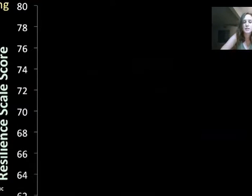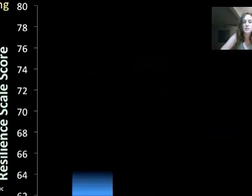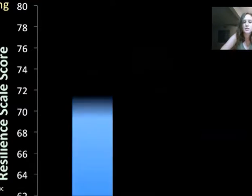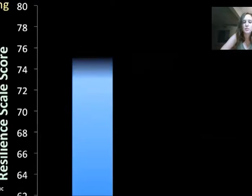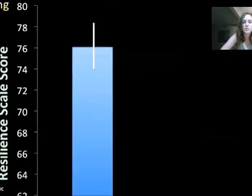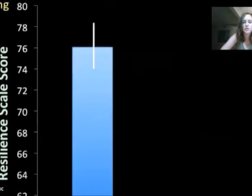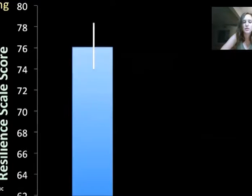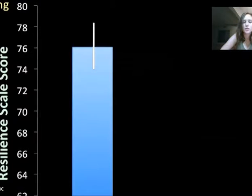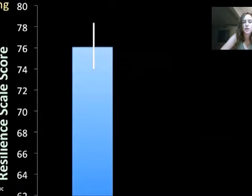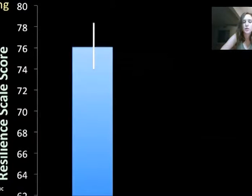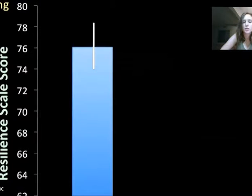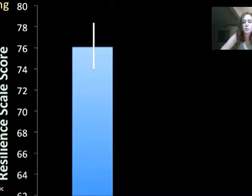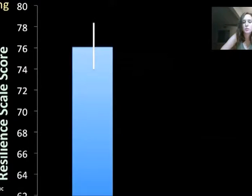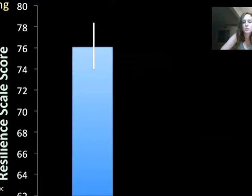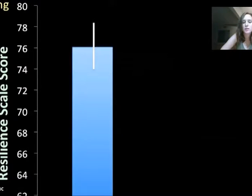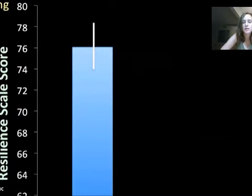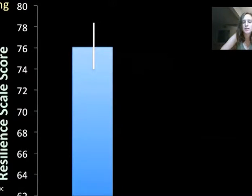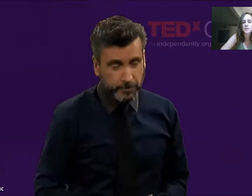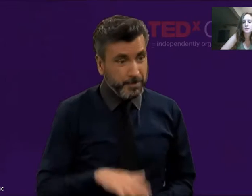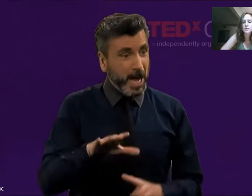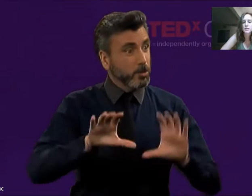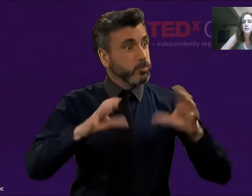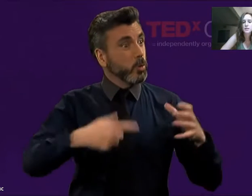someone's strong or weakness of resilience.